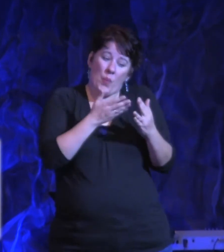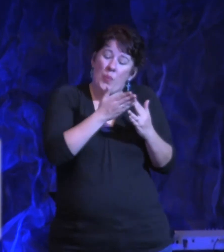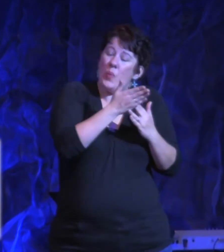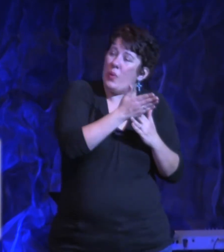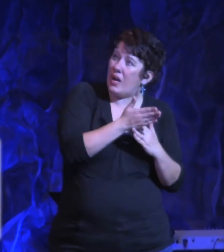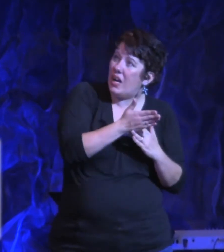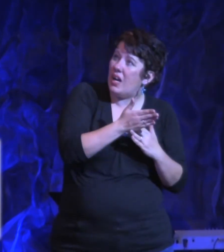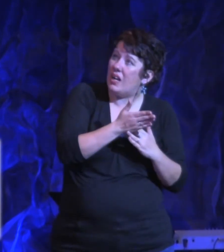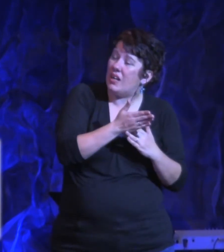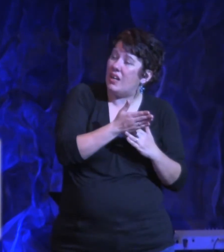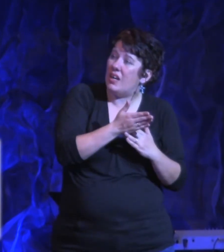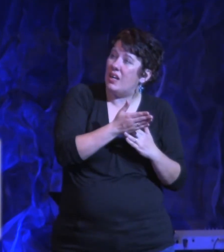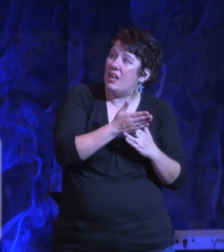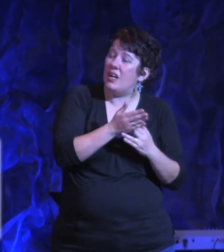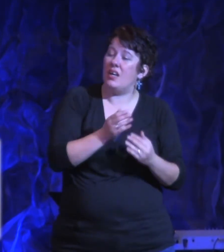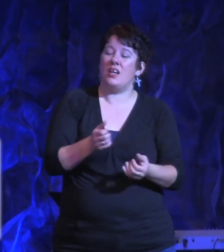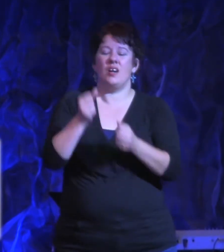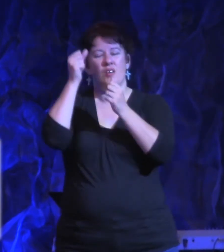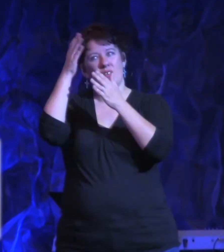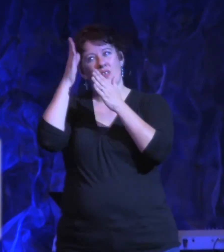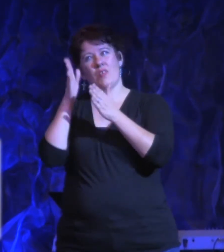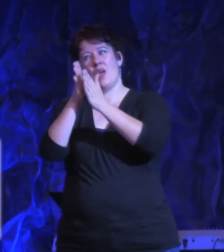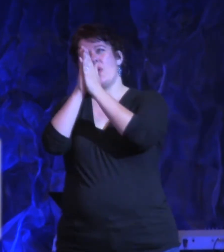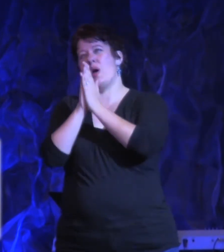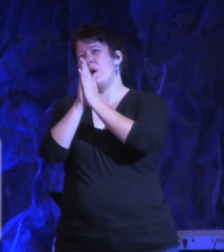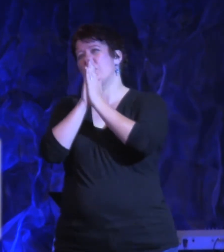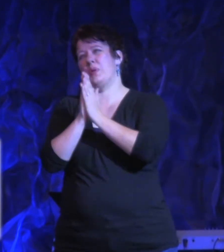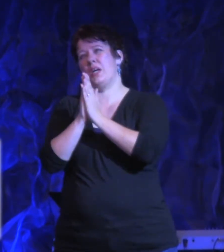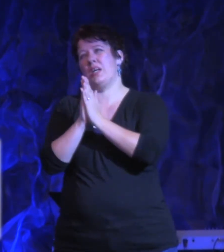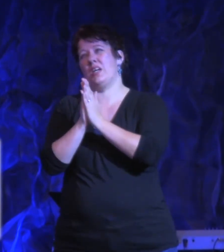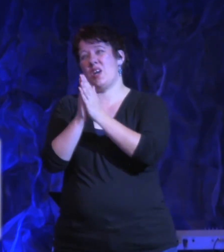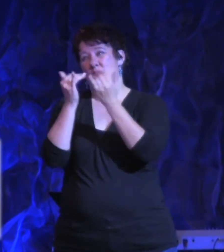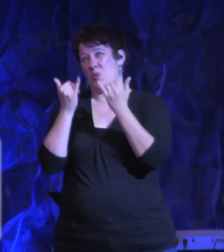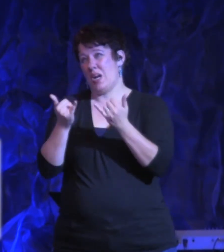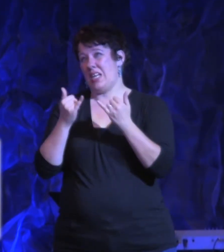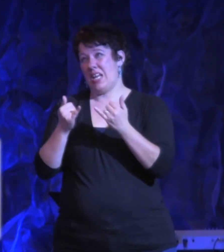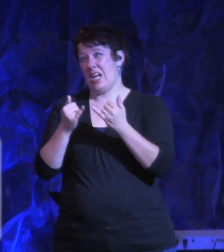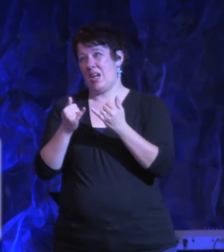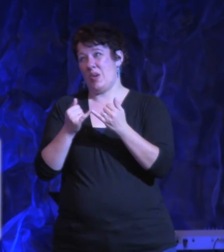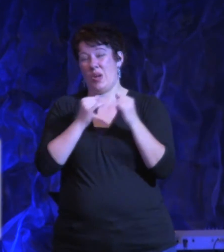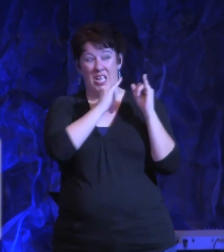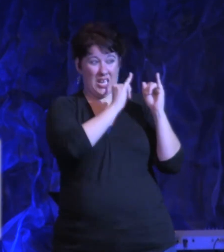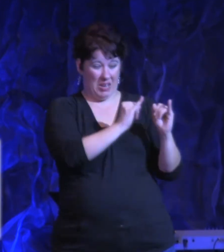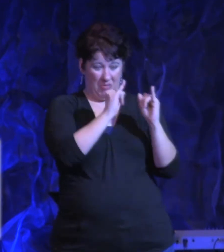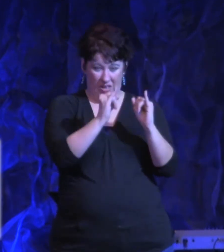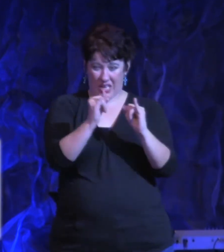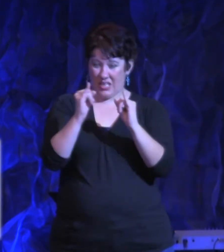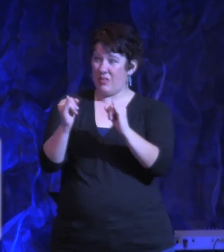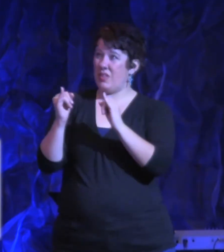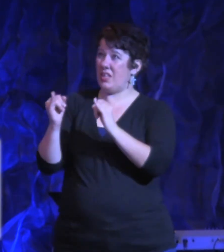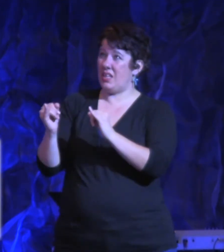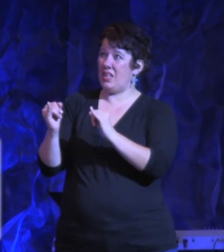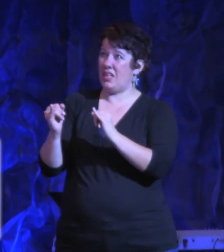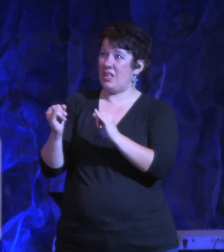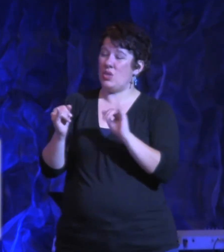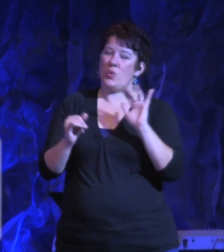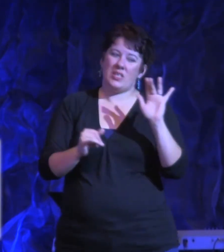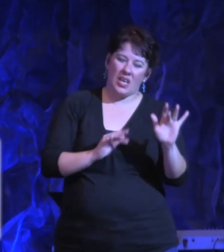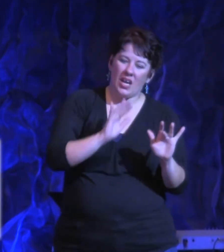Father, I pray right now, Lord, that you would just come and just touch every person in this auditorium that is just responding.